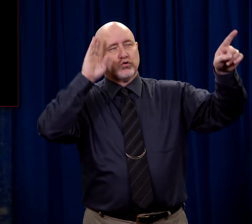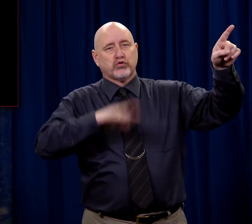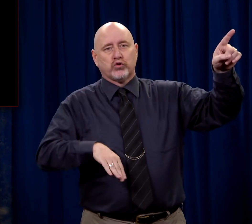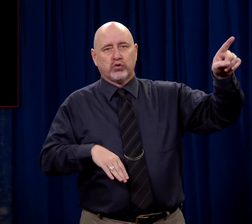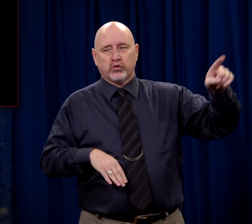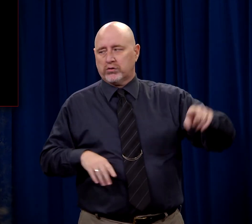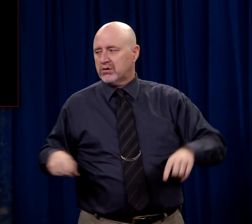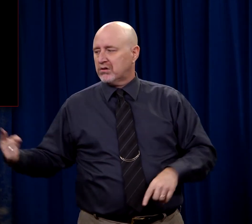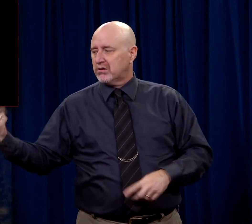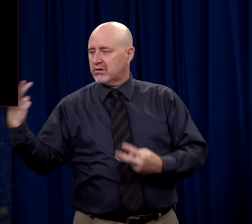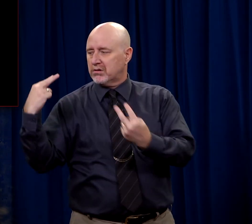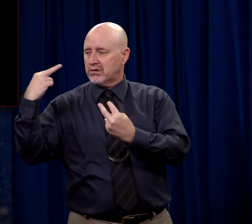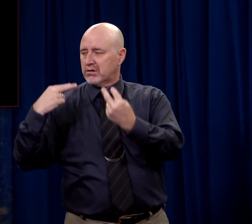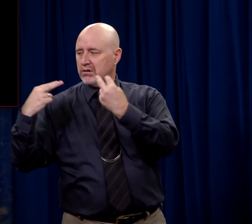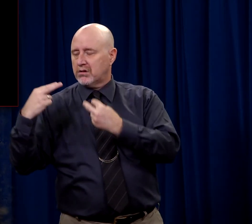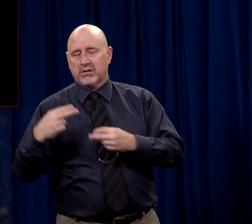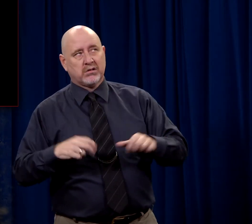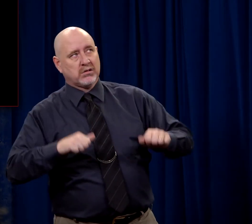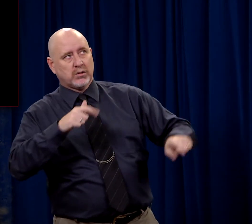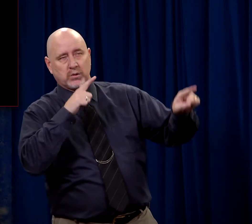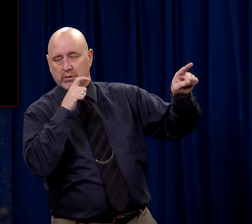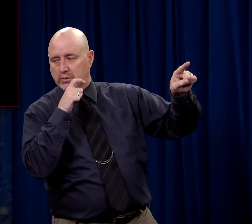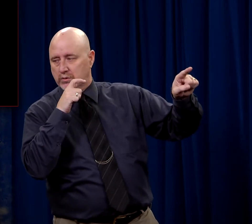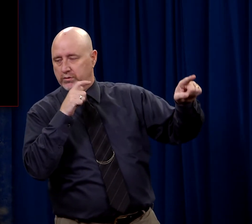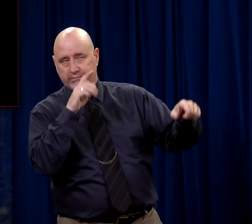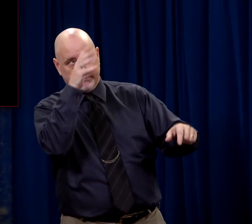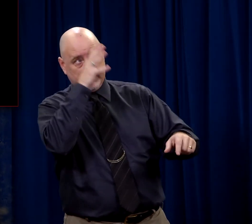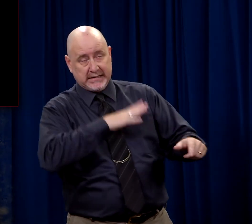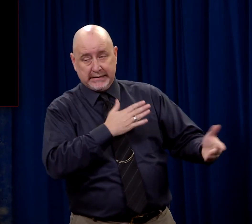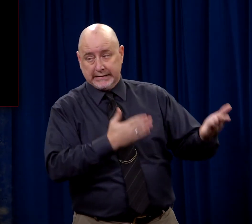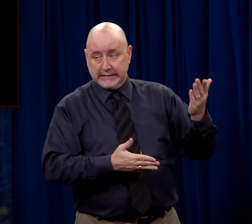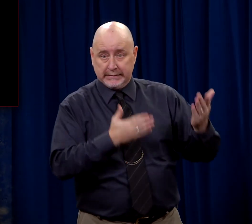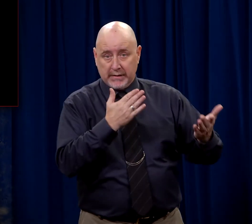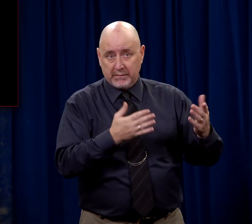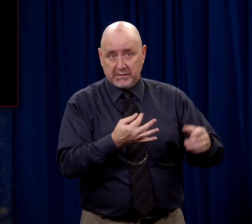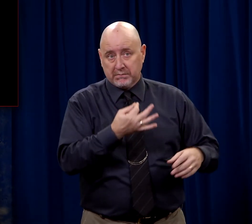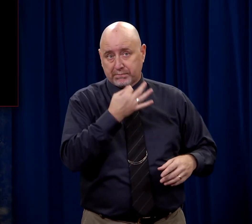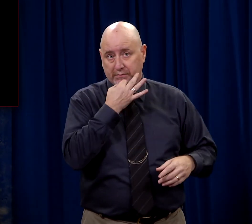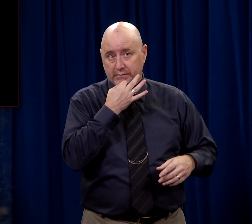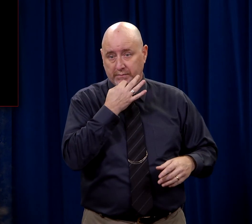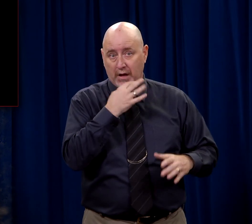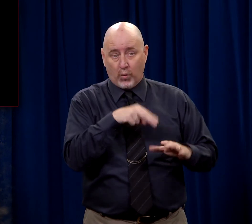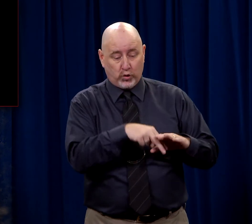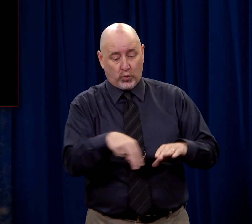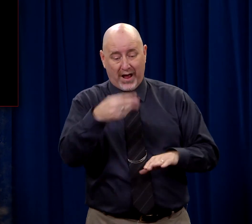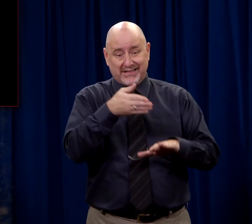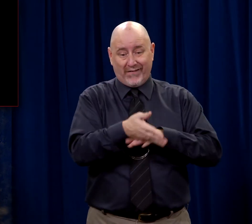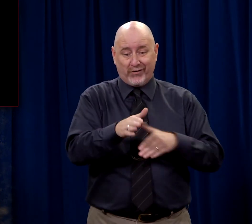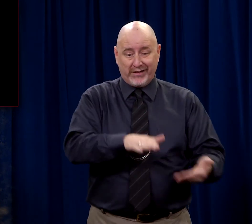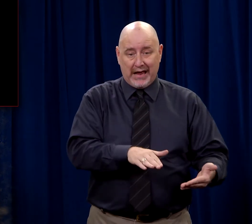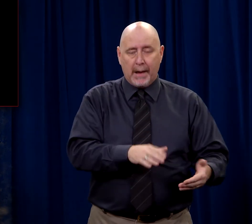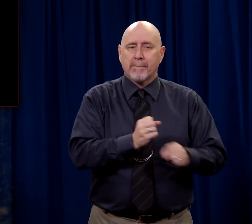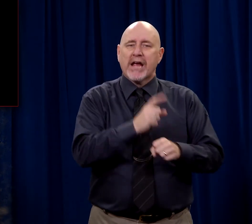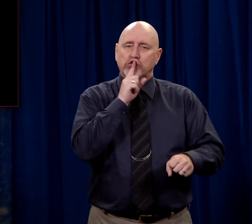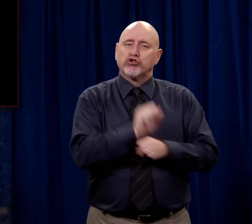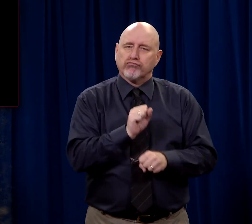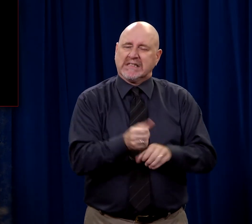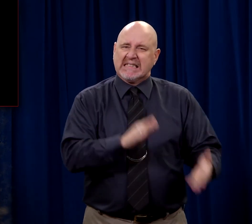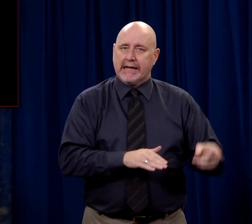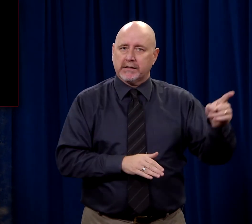knew that there were questions about this man and about maybe even that he had said he was going to rise from the dead. He was going to make sure he was